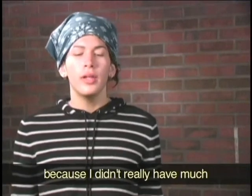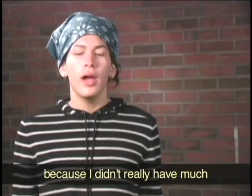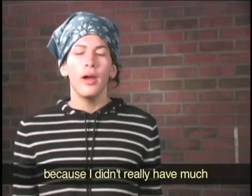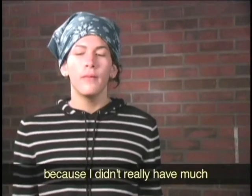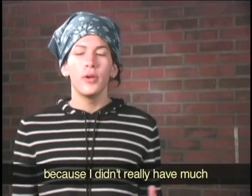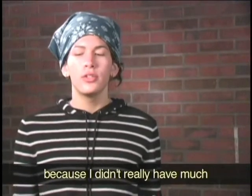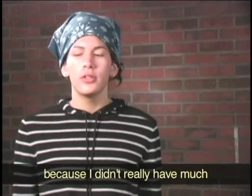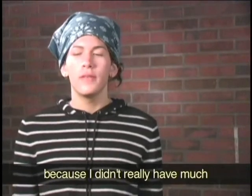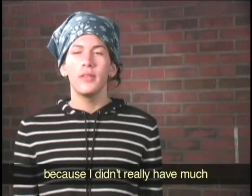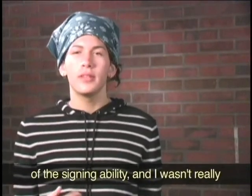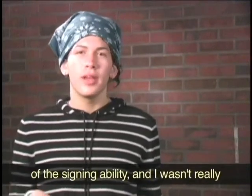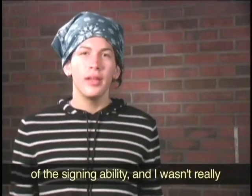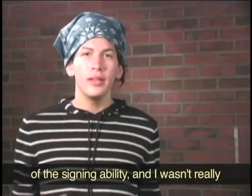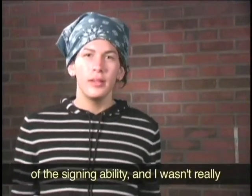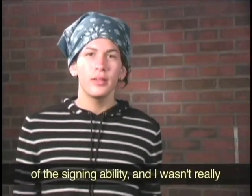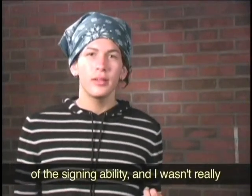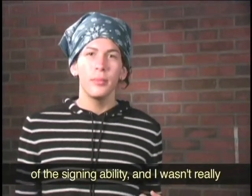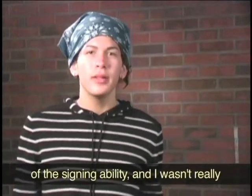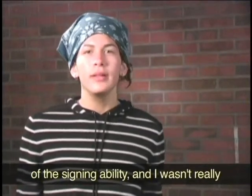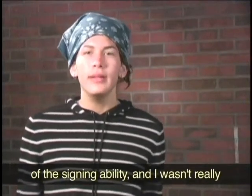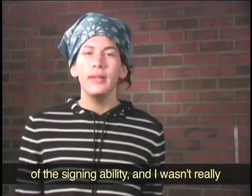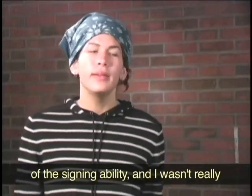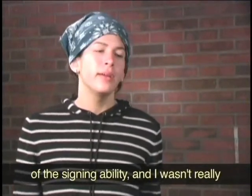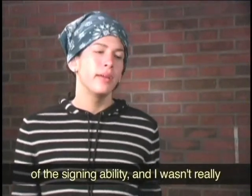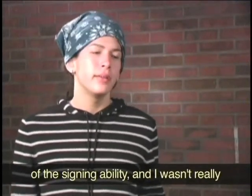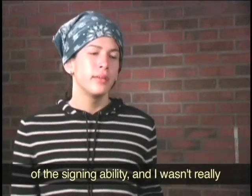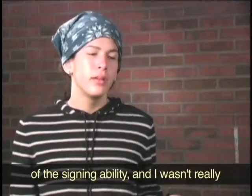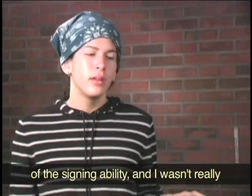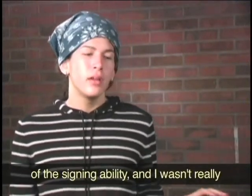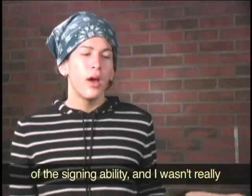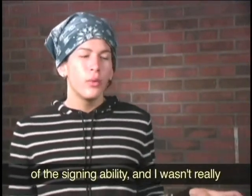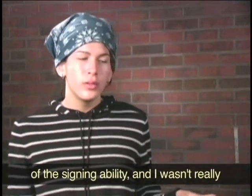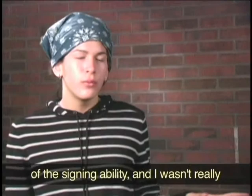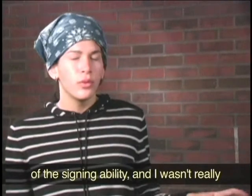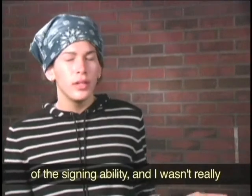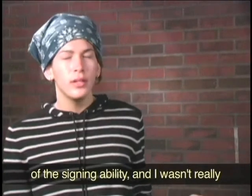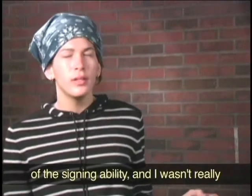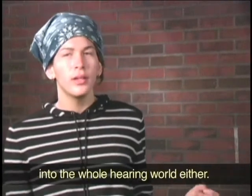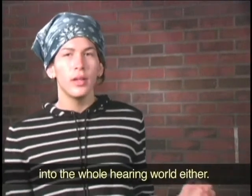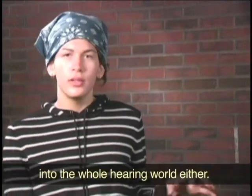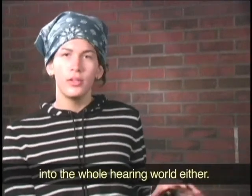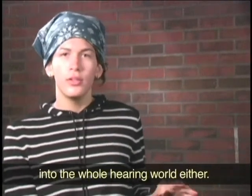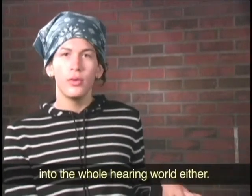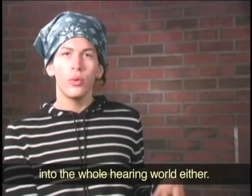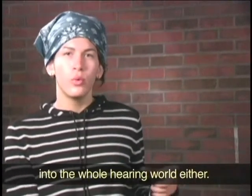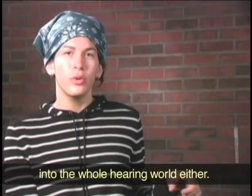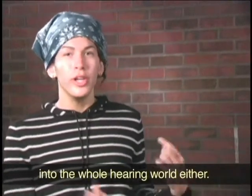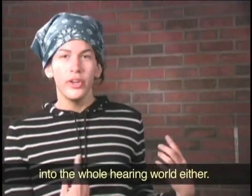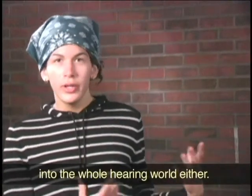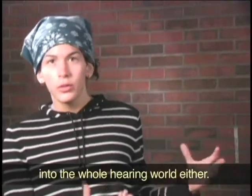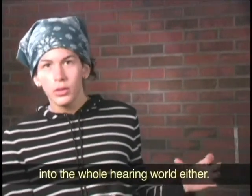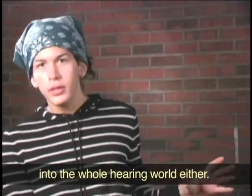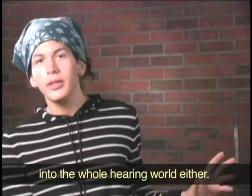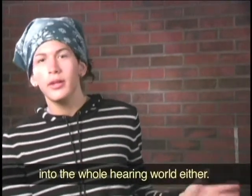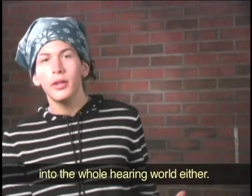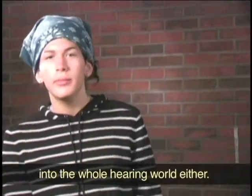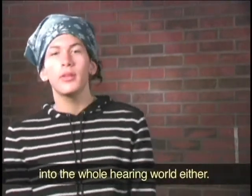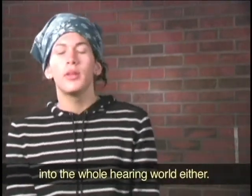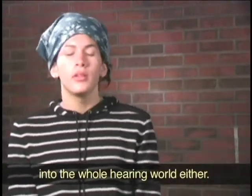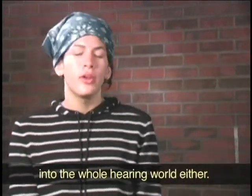have much of the signing ability and I wasn't really into the whole hearing world either so